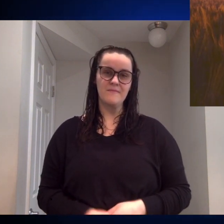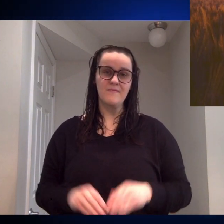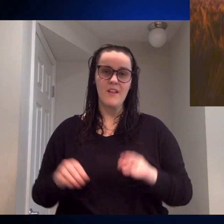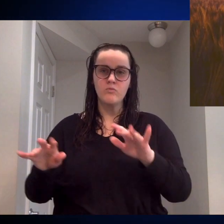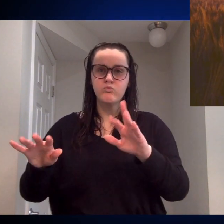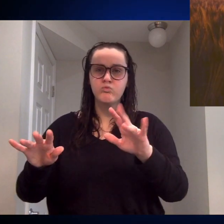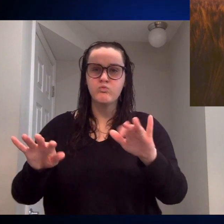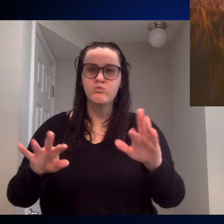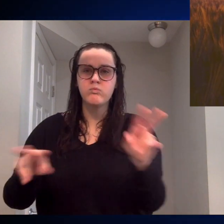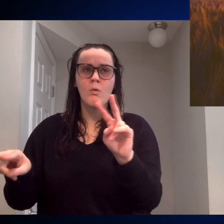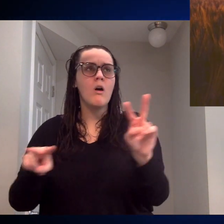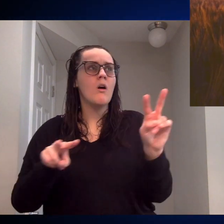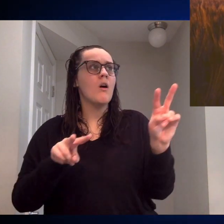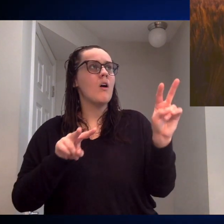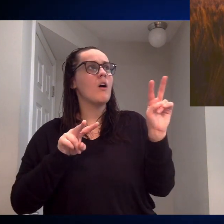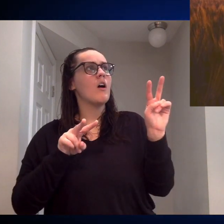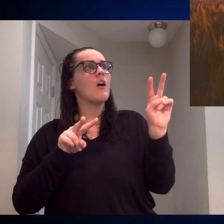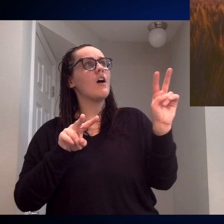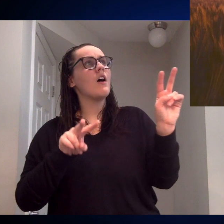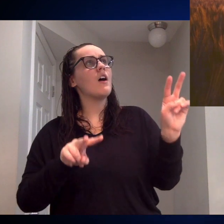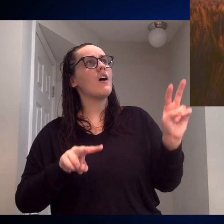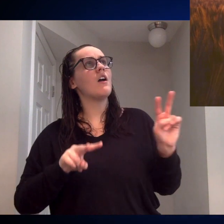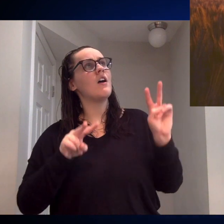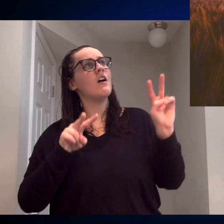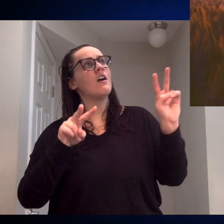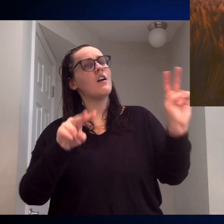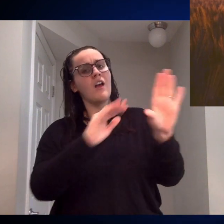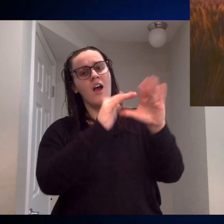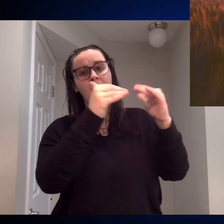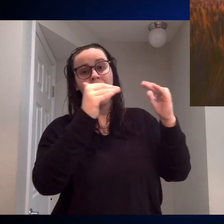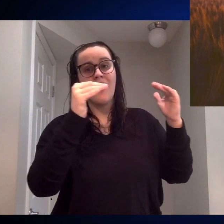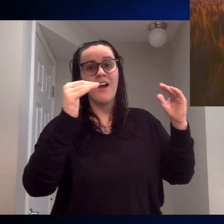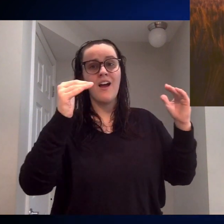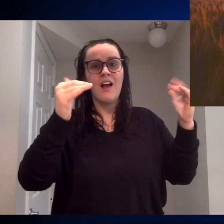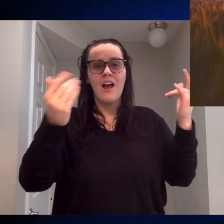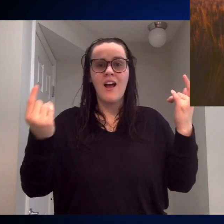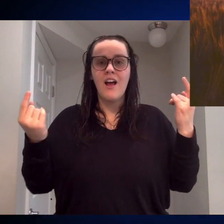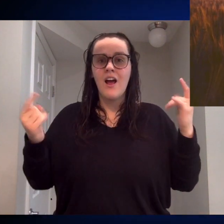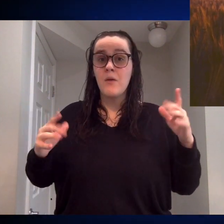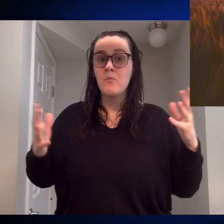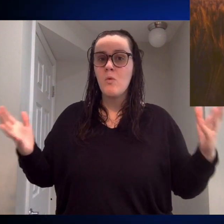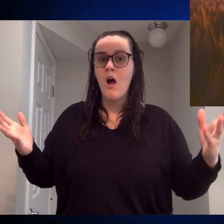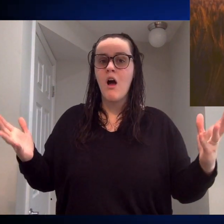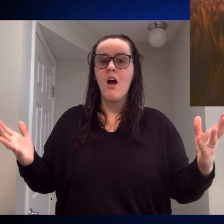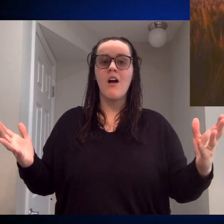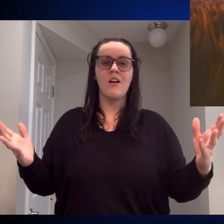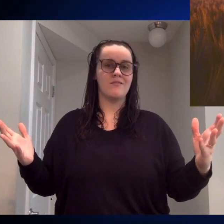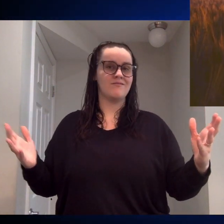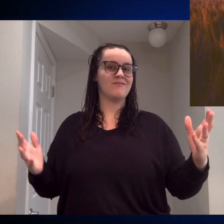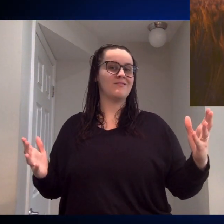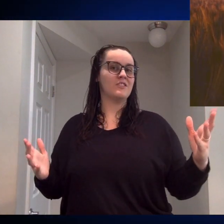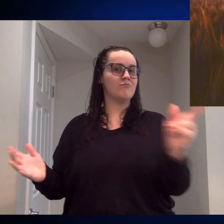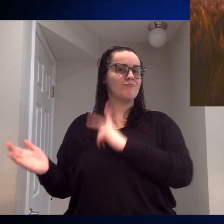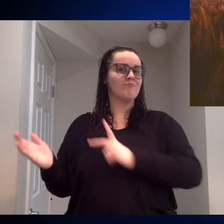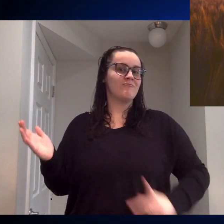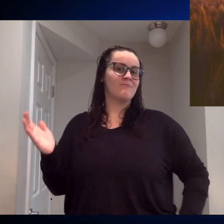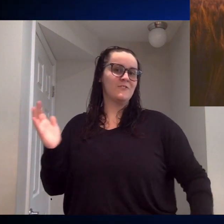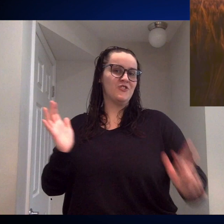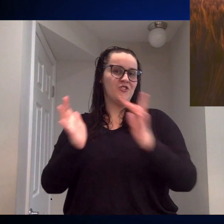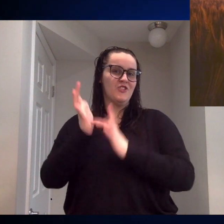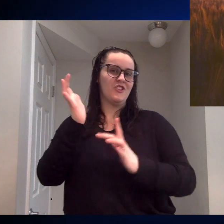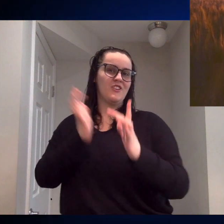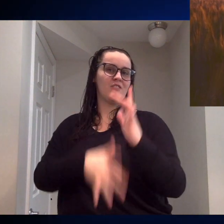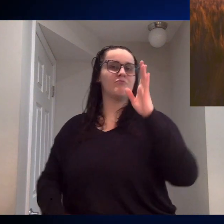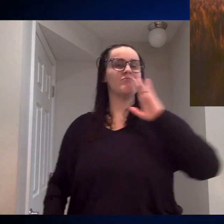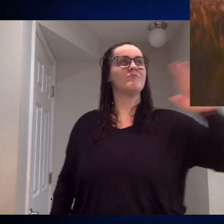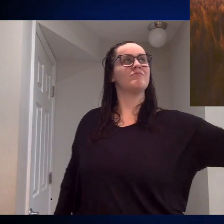Turn your eyes to the heavens. Our